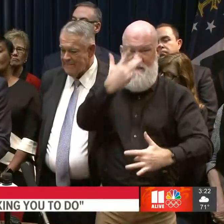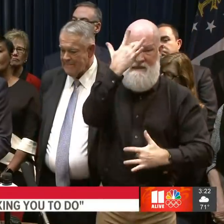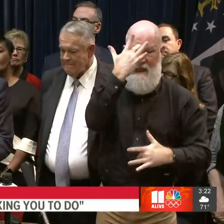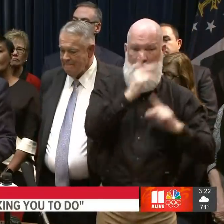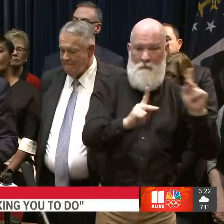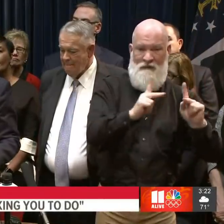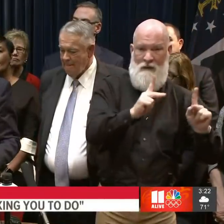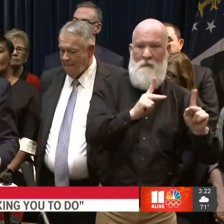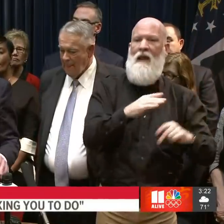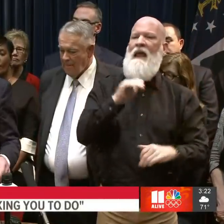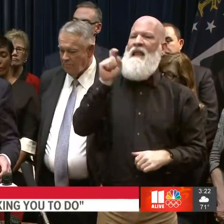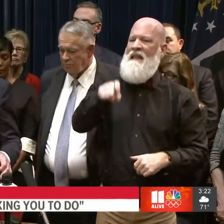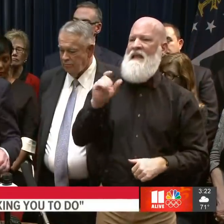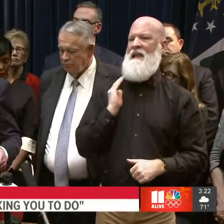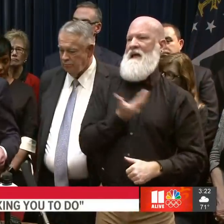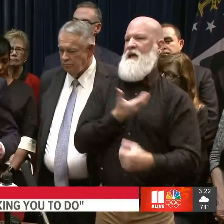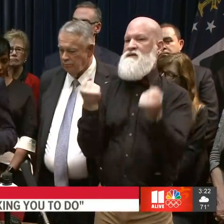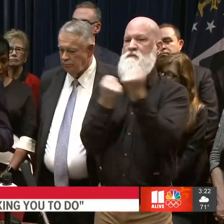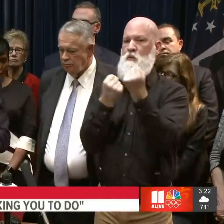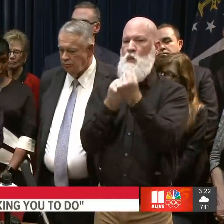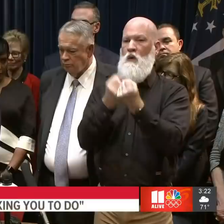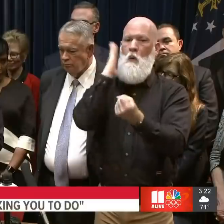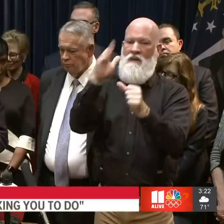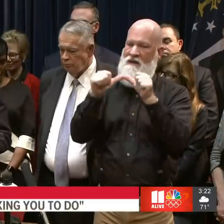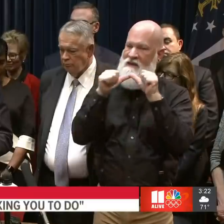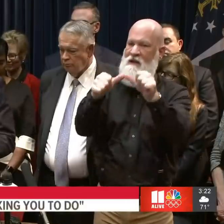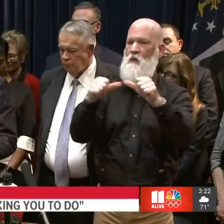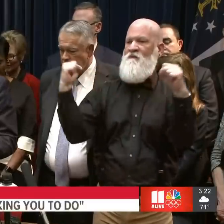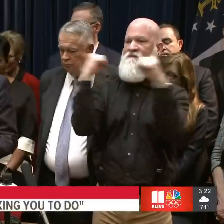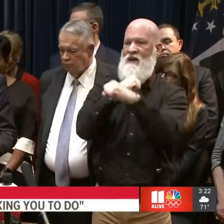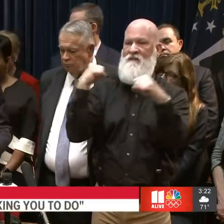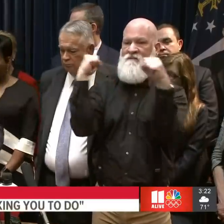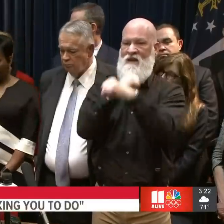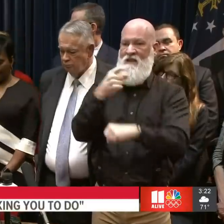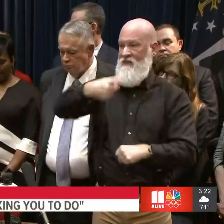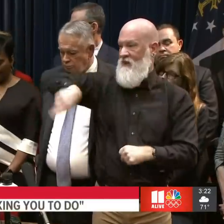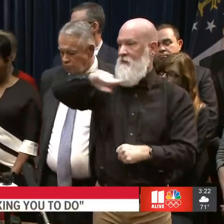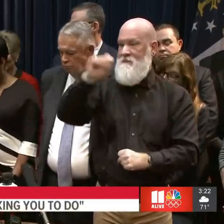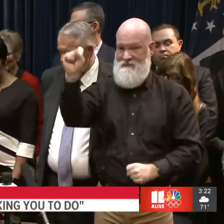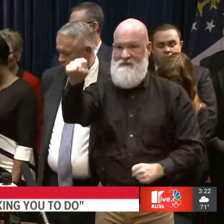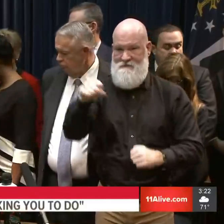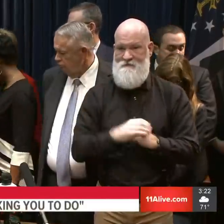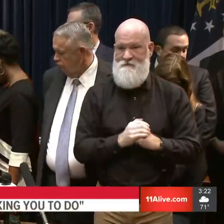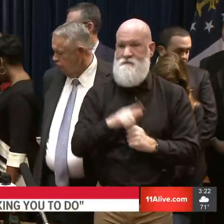fight together. With that, am going to turn it over to Dr. Toomey and she will give you a quick update. Dr. Toomey. Dr. Toomey.